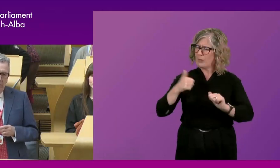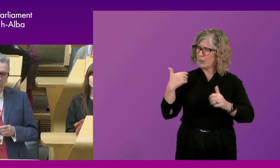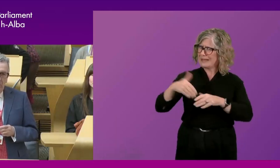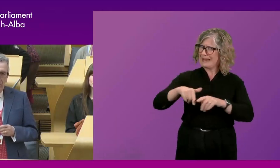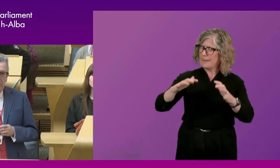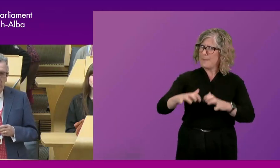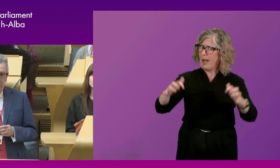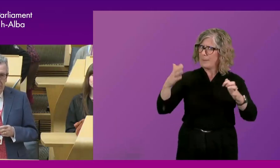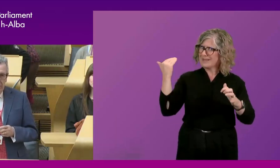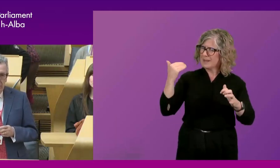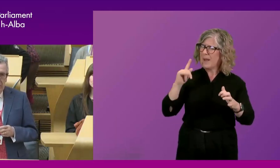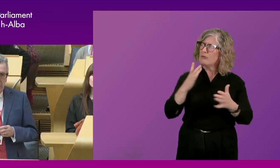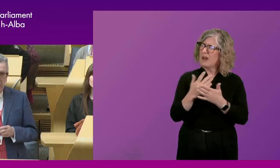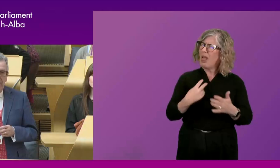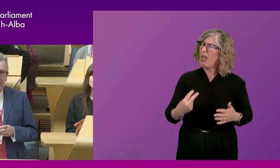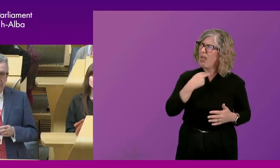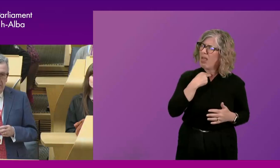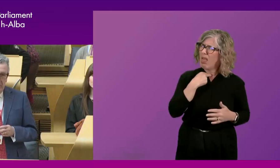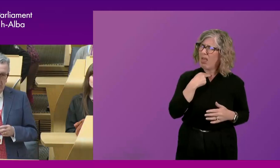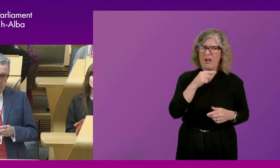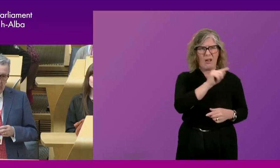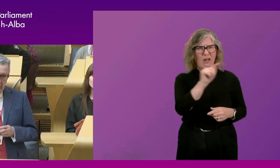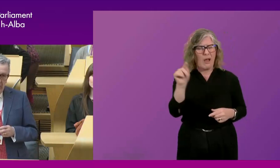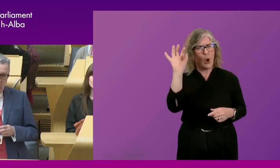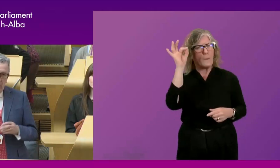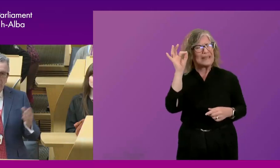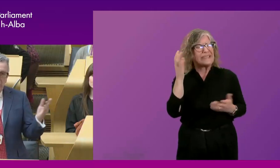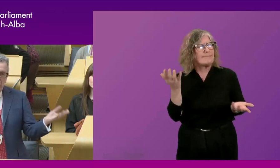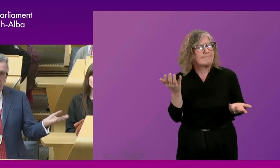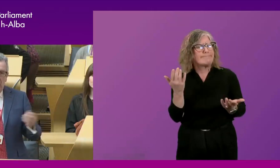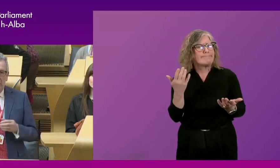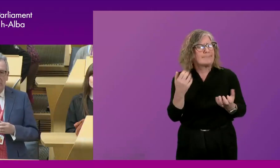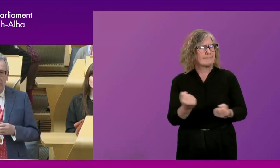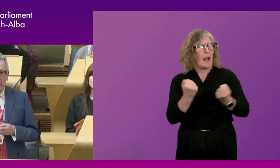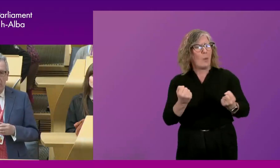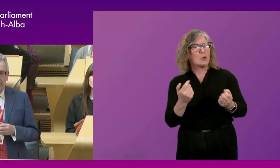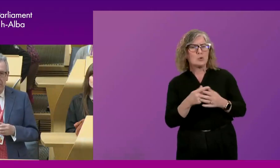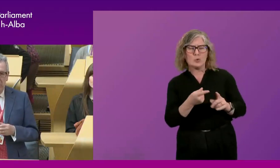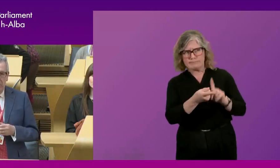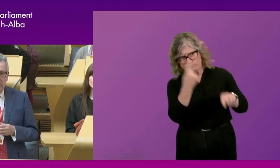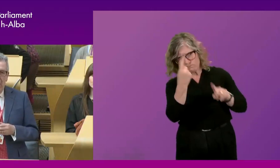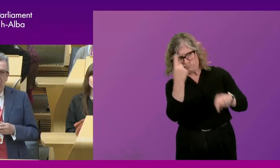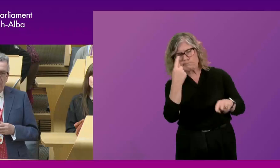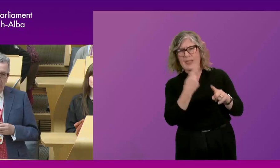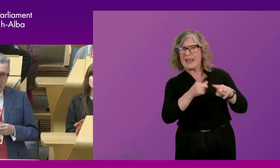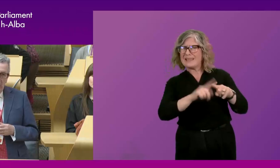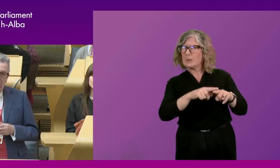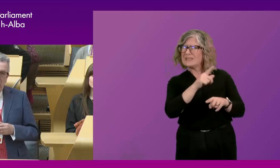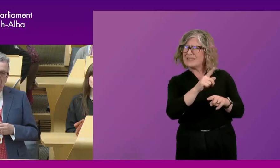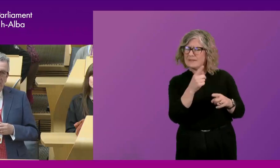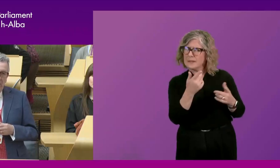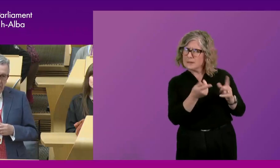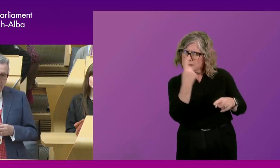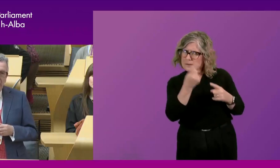about the ability of committees to keep the executive in check. When I was in the shadow cabinet in the Labour Party, I moved a paper